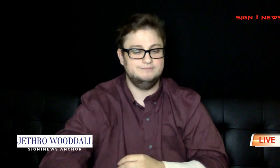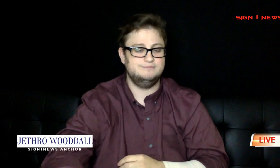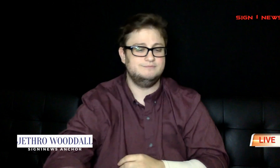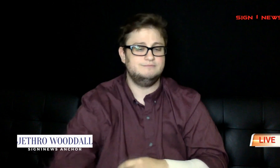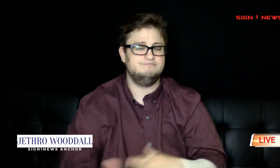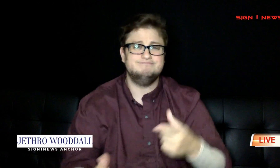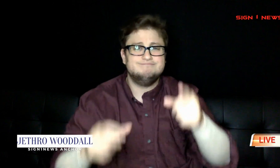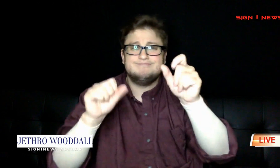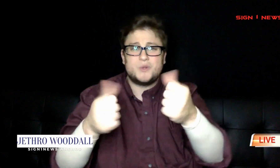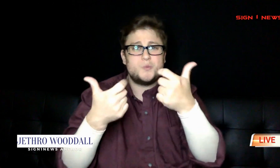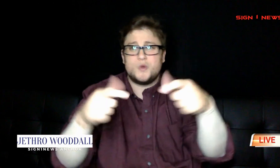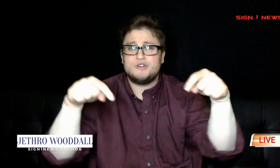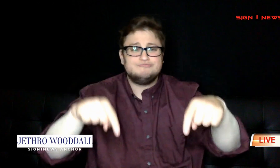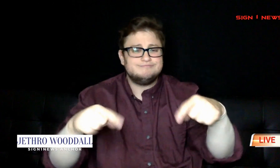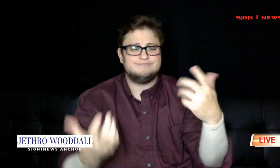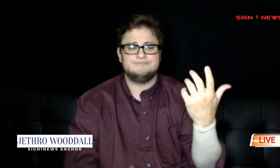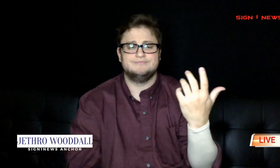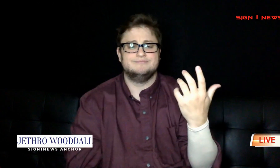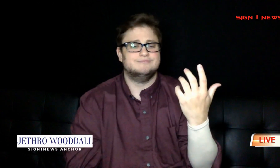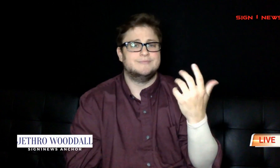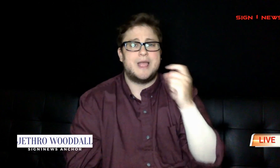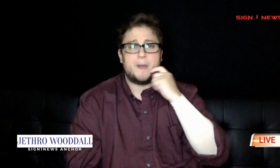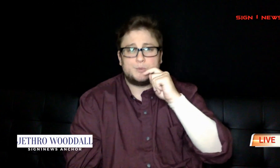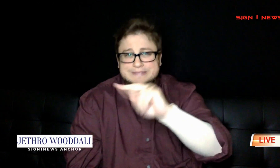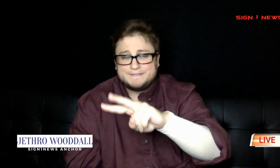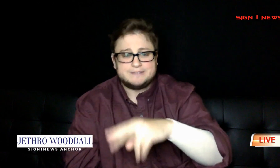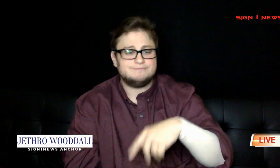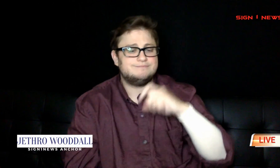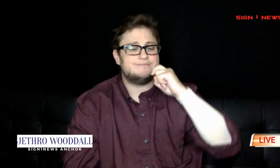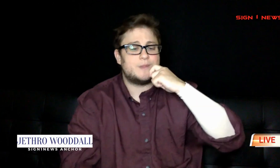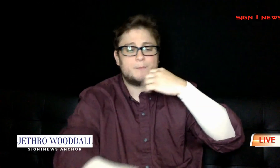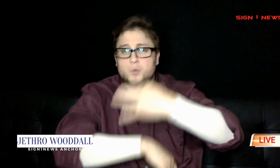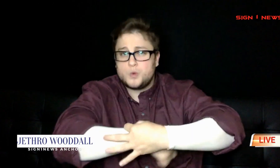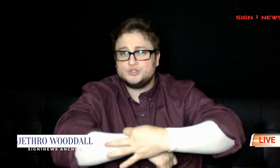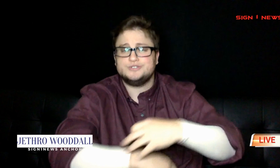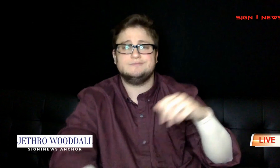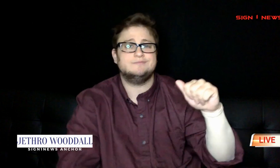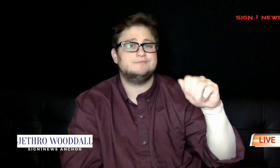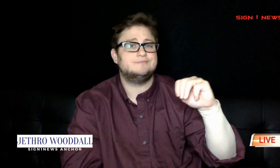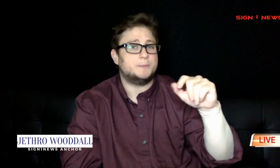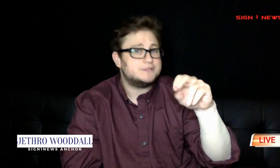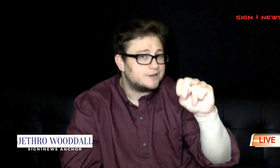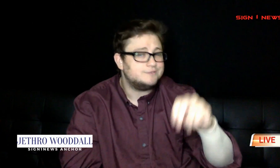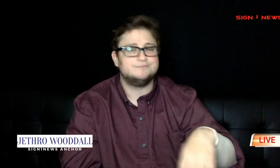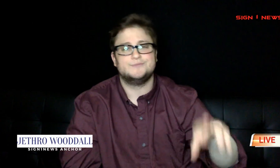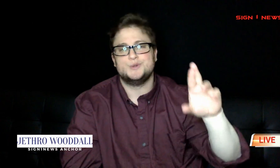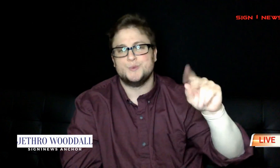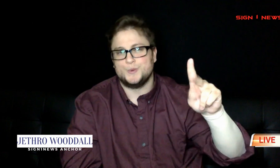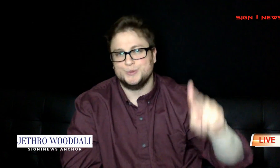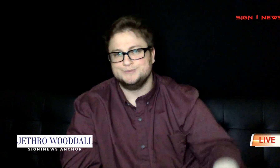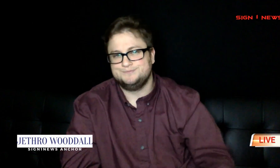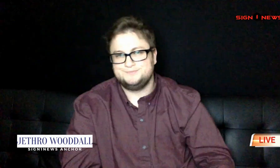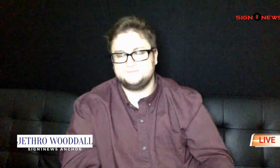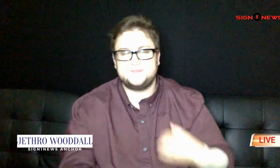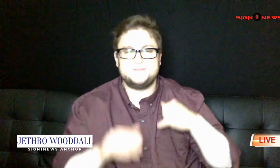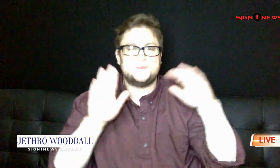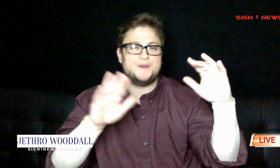You can also watch on Apple TV, Apple Watch, Amazon, and Roku. Have a wonderful